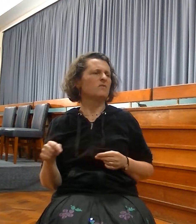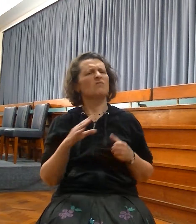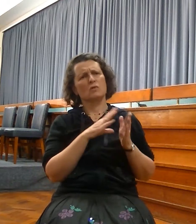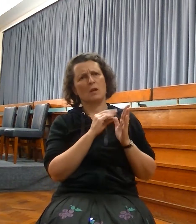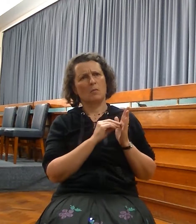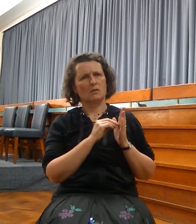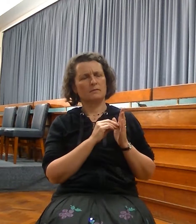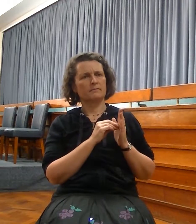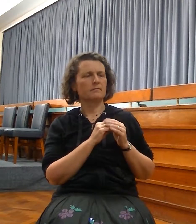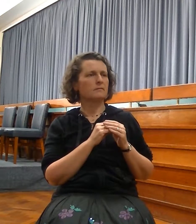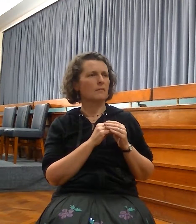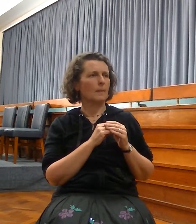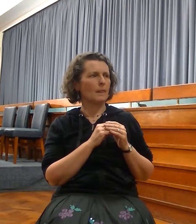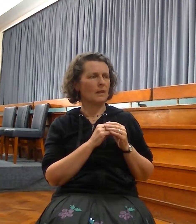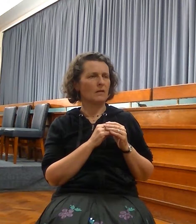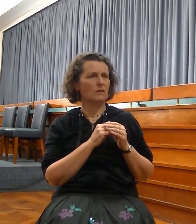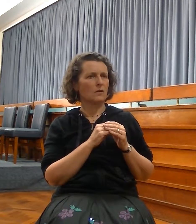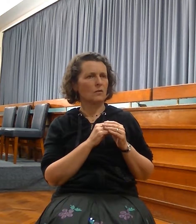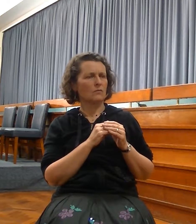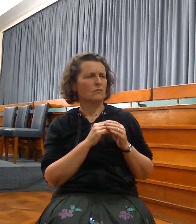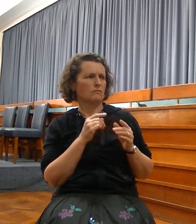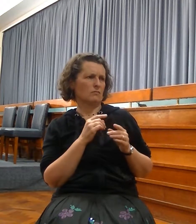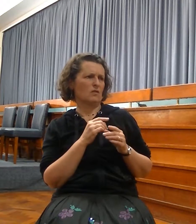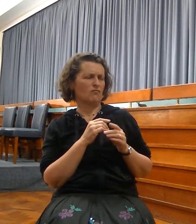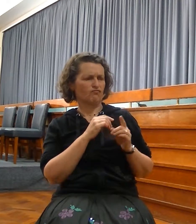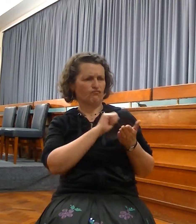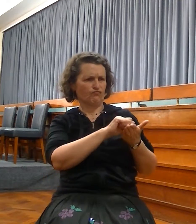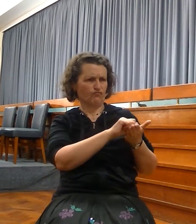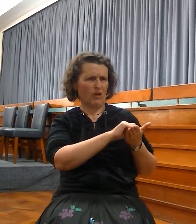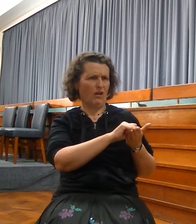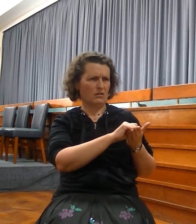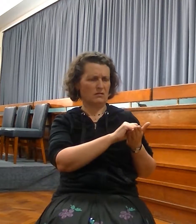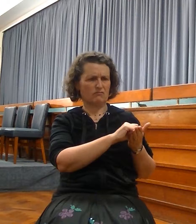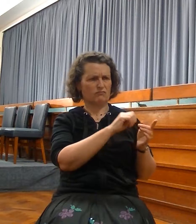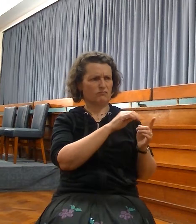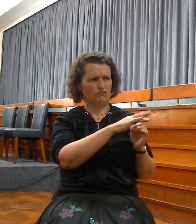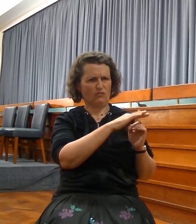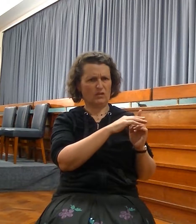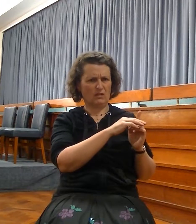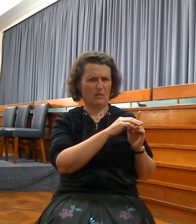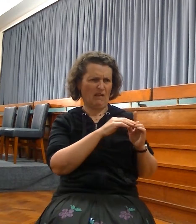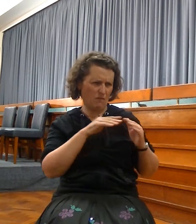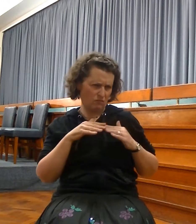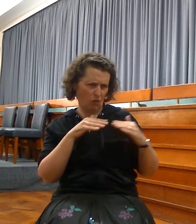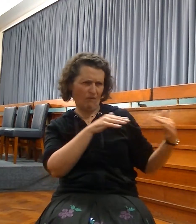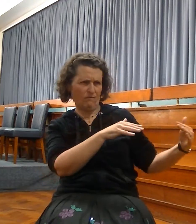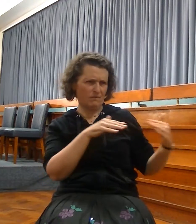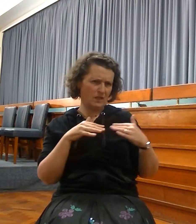is spoken of, for years ahead in New Testament times, the language of bows and arrows